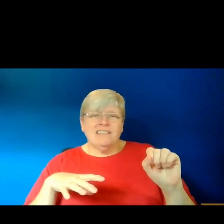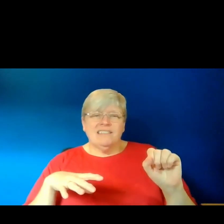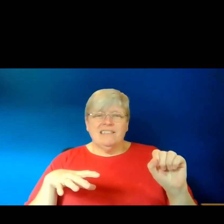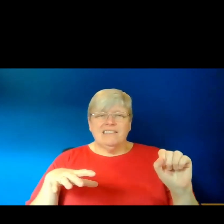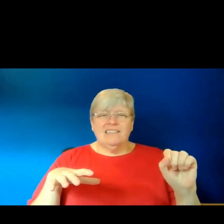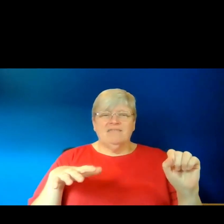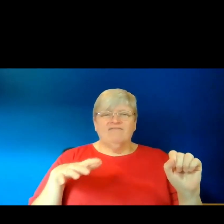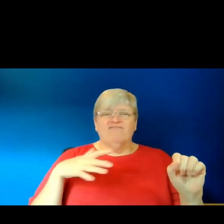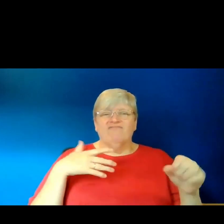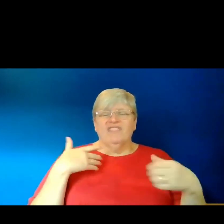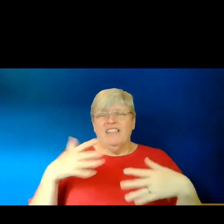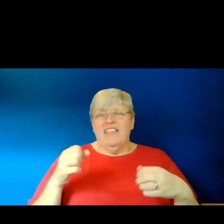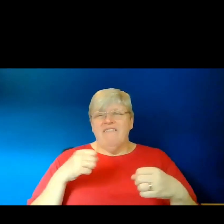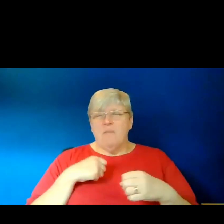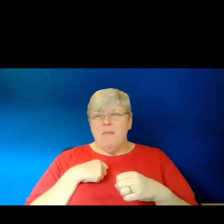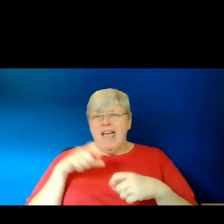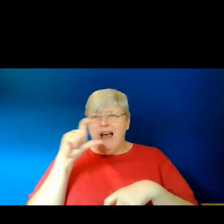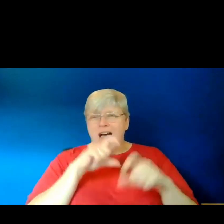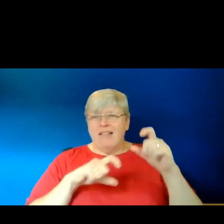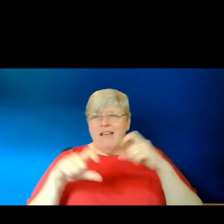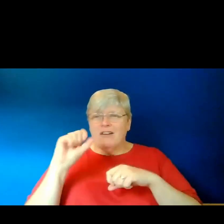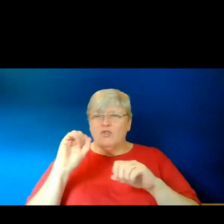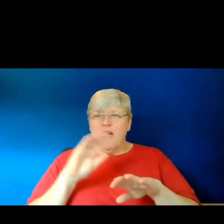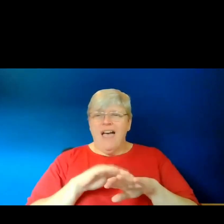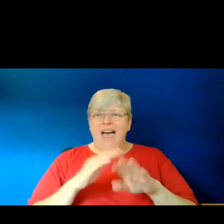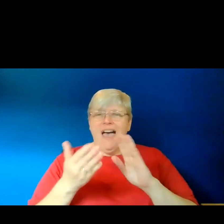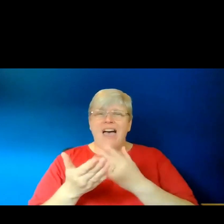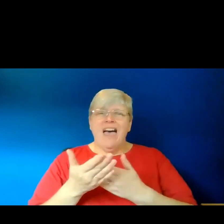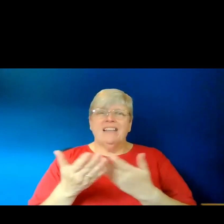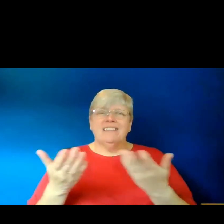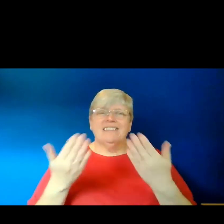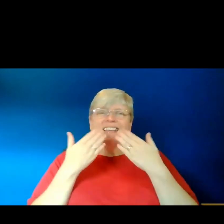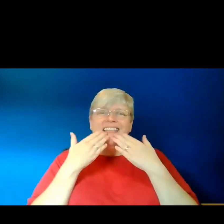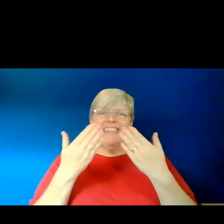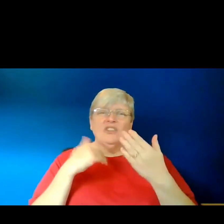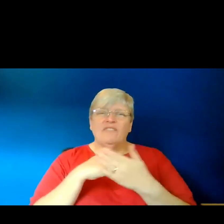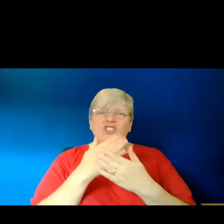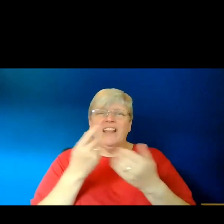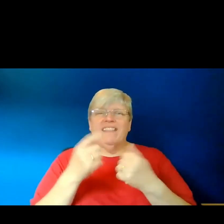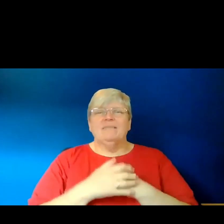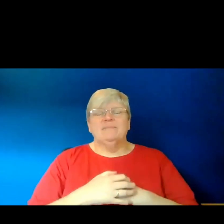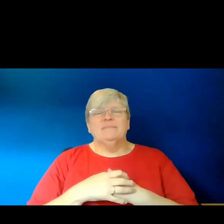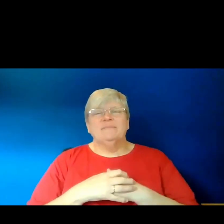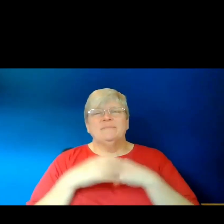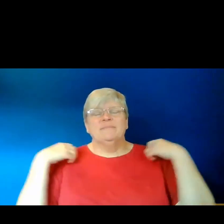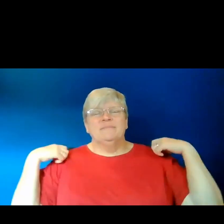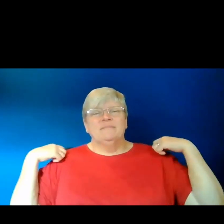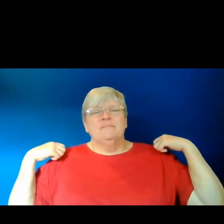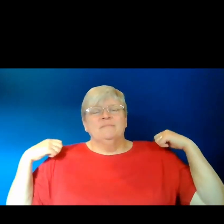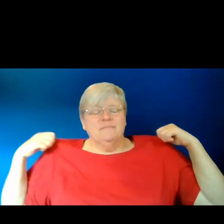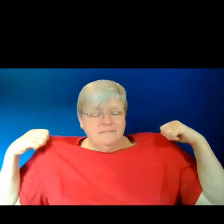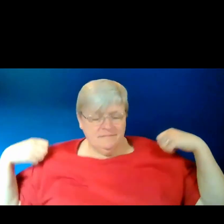squeezed I'll leave my colour on your hands." Thank you so much for sharing that. So,